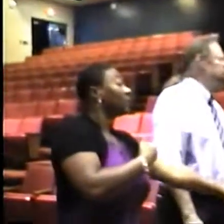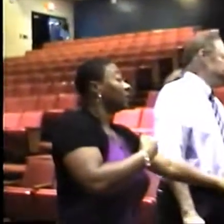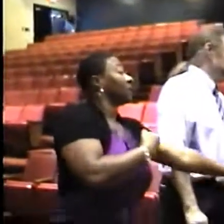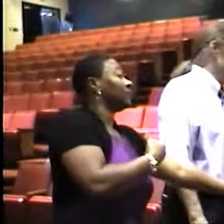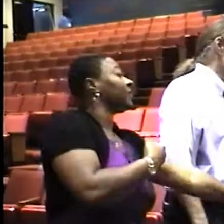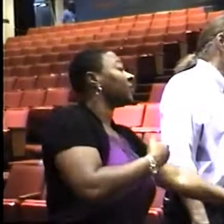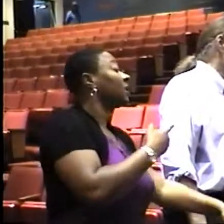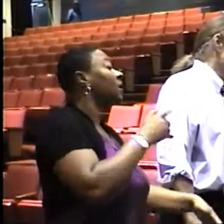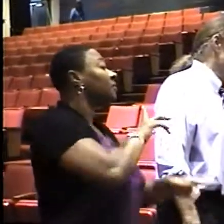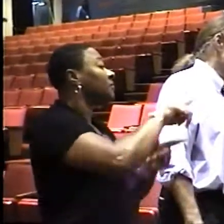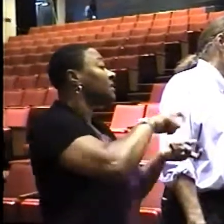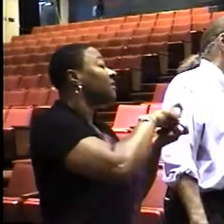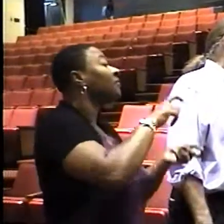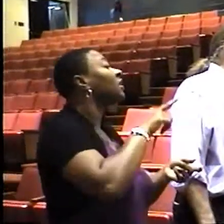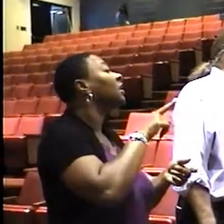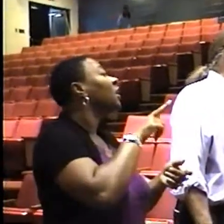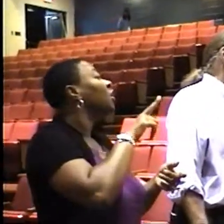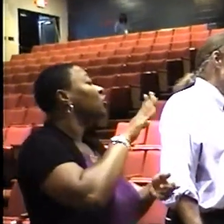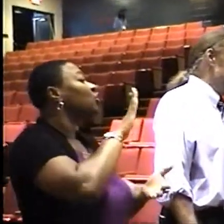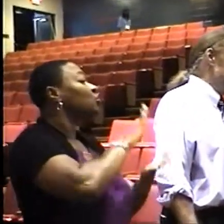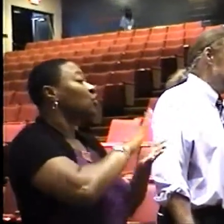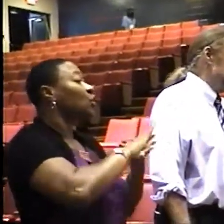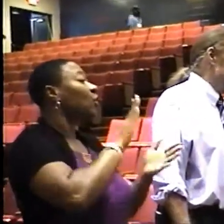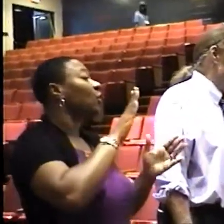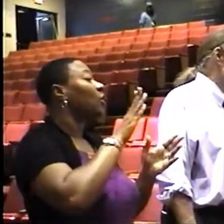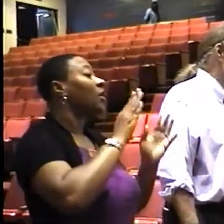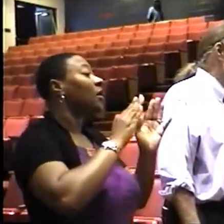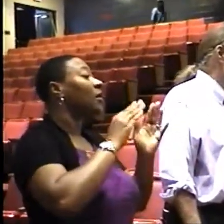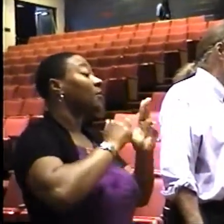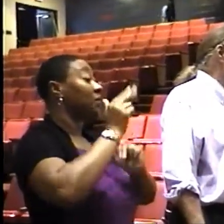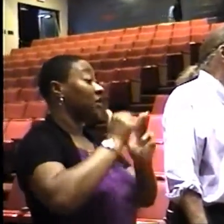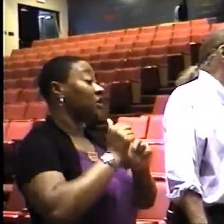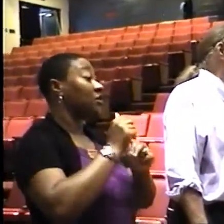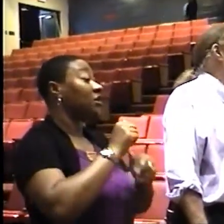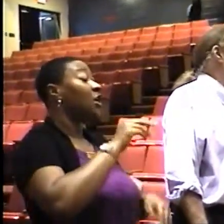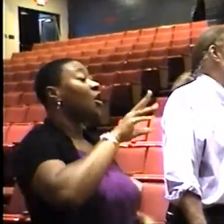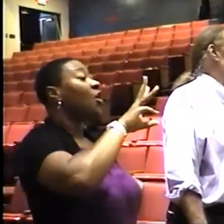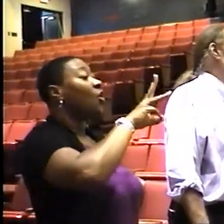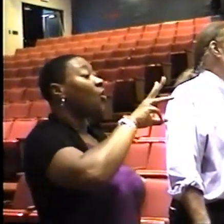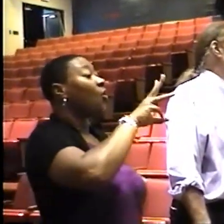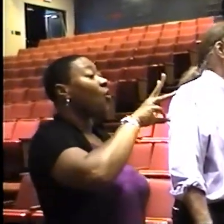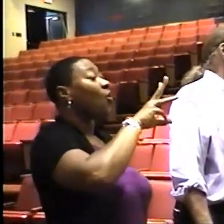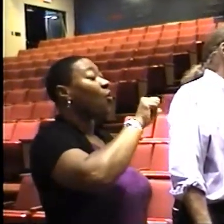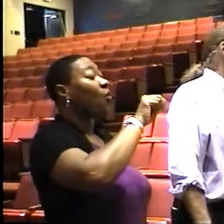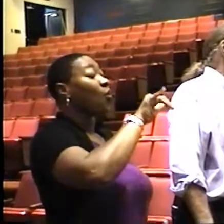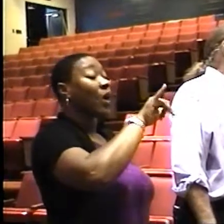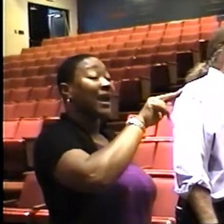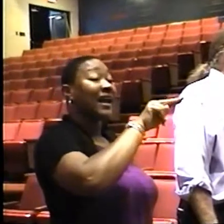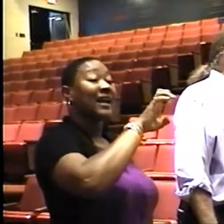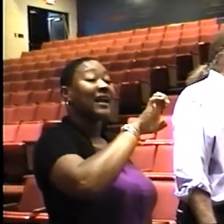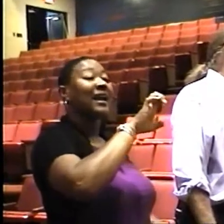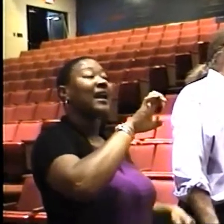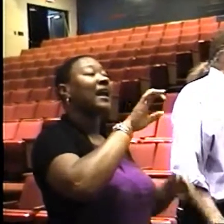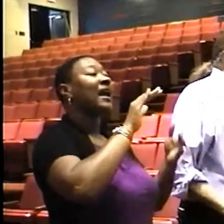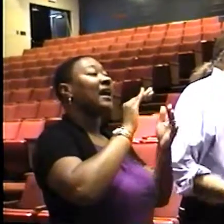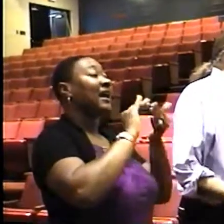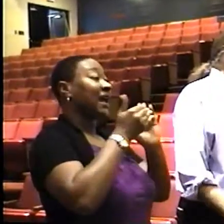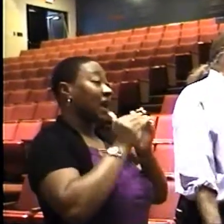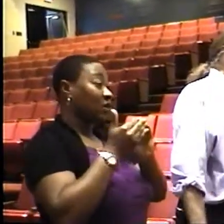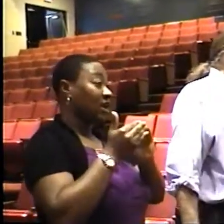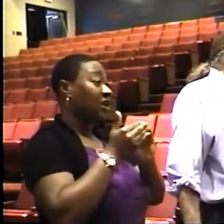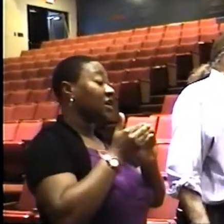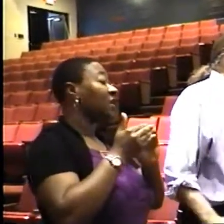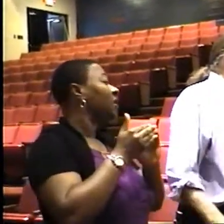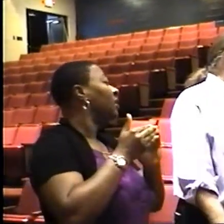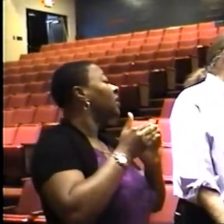Specifically including school buildings. Now, Wayne County Circuit Court Judge John Murphy has put me in